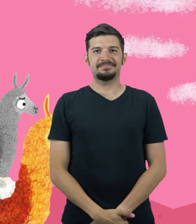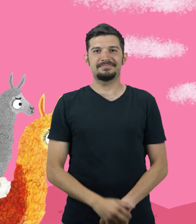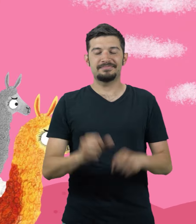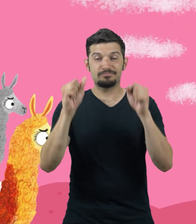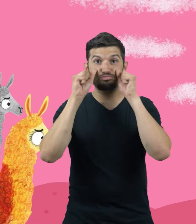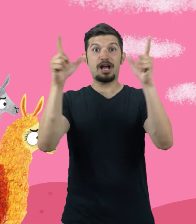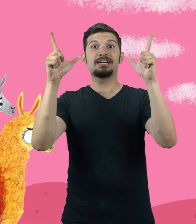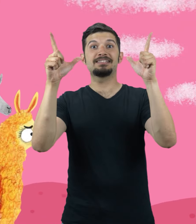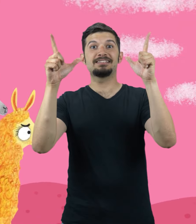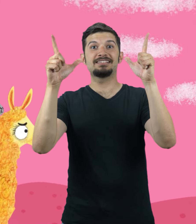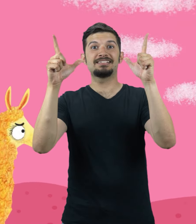Surprise.